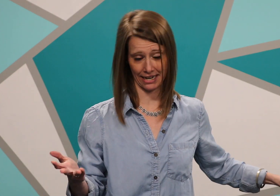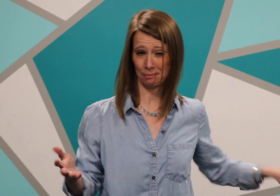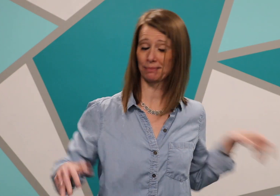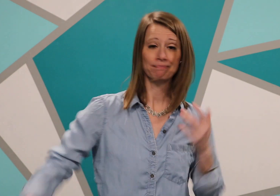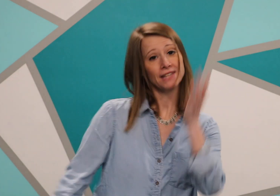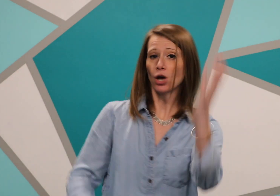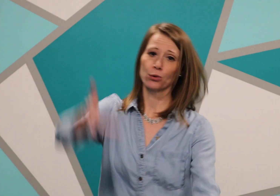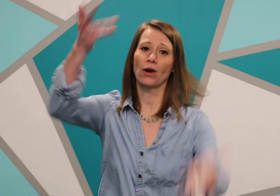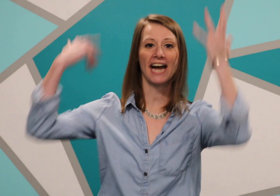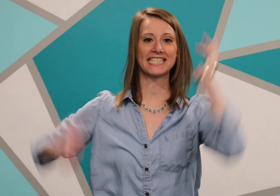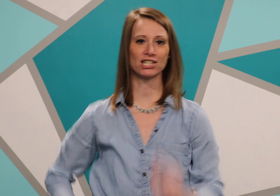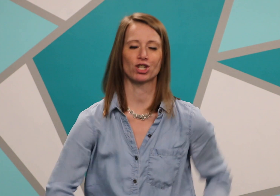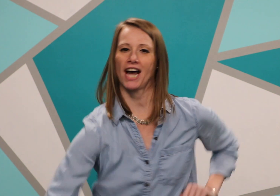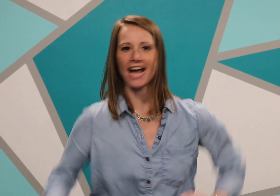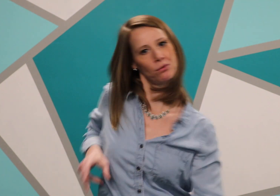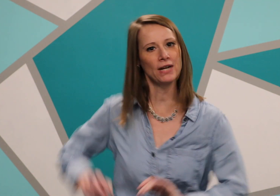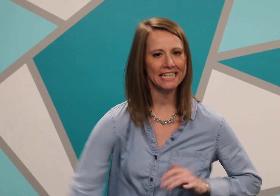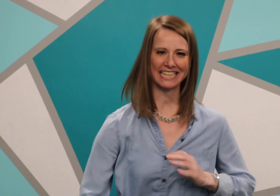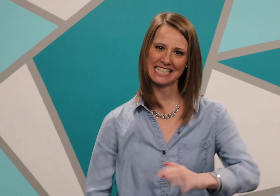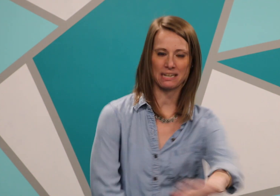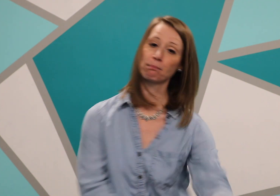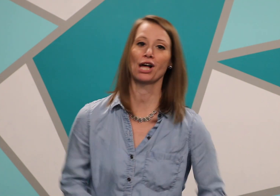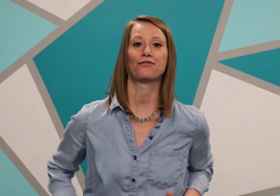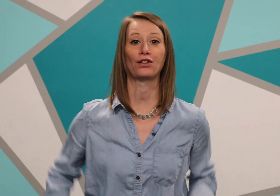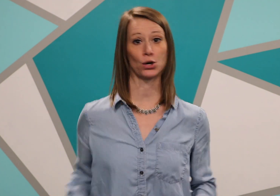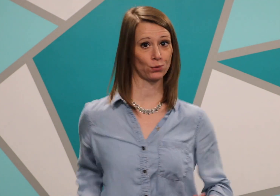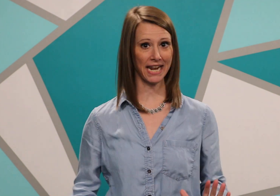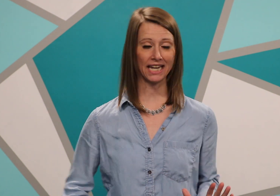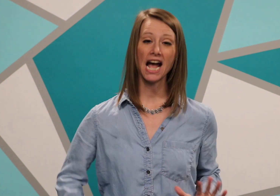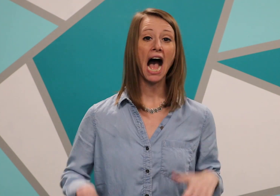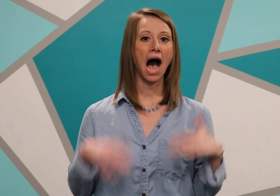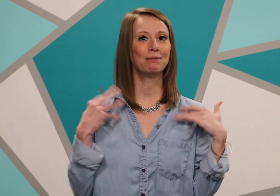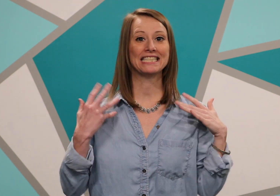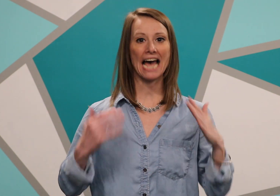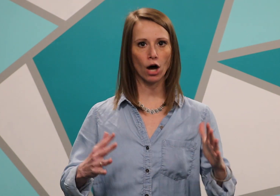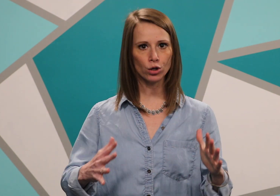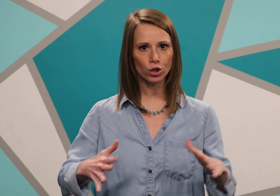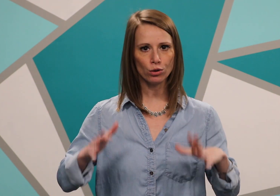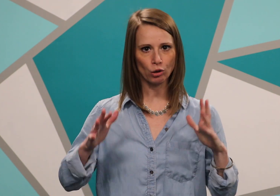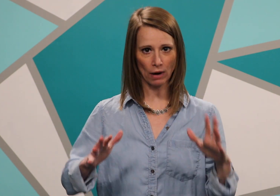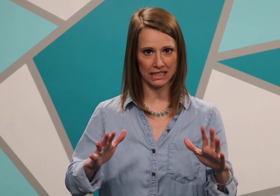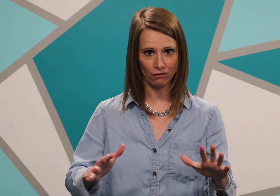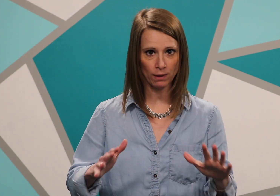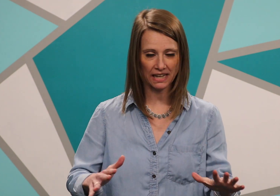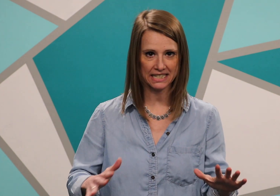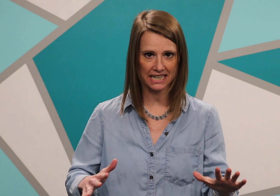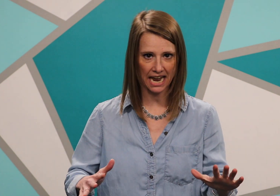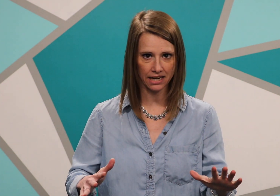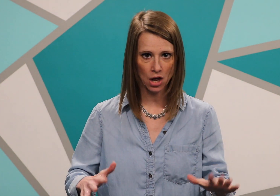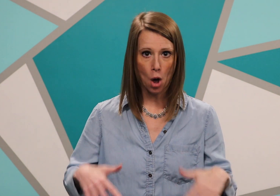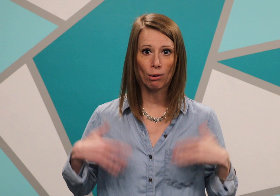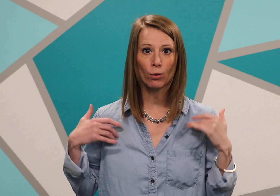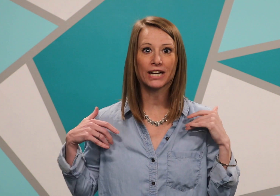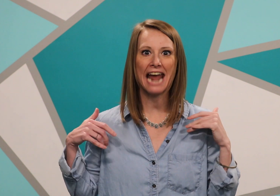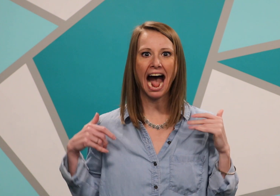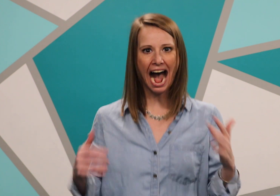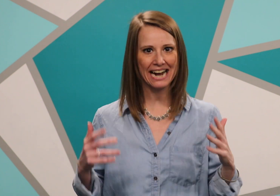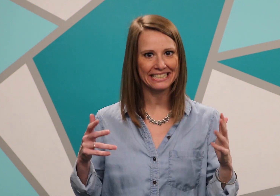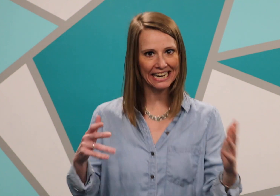up. Rise and shine. We need to get some blood flow. Ready? I'm going to tell you the rest of what they said, but we're going to act it